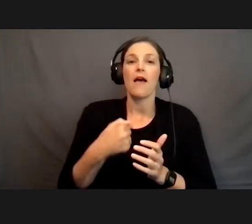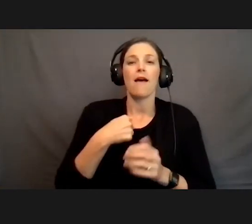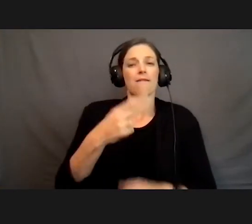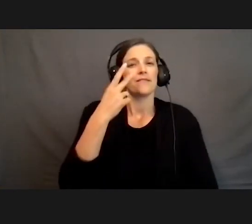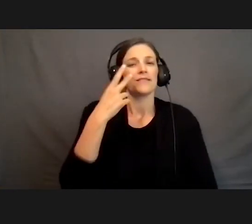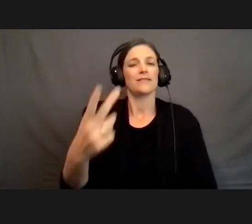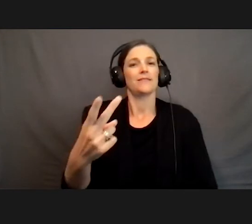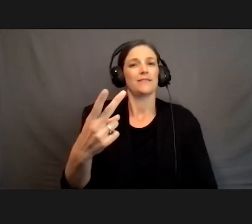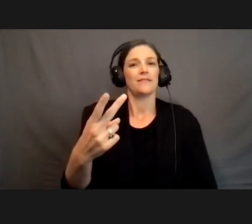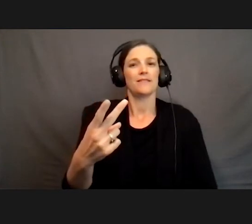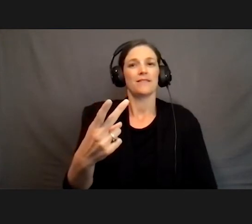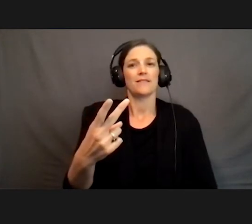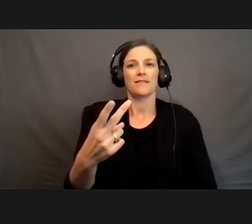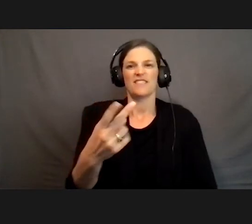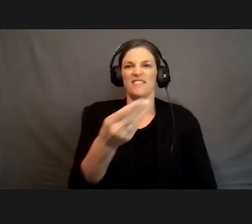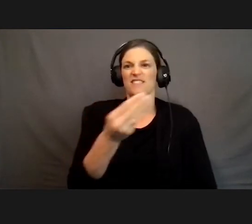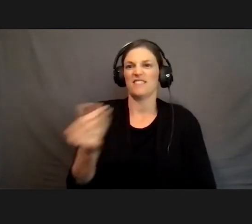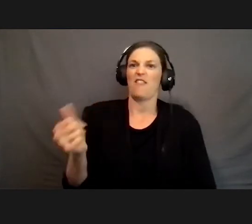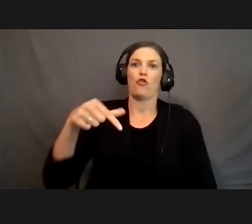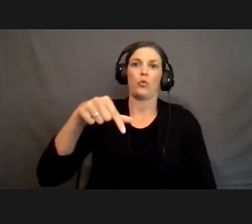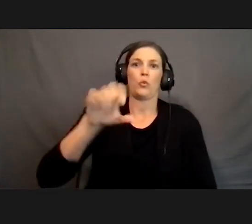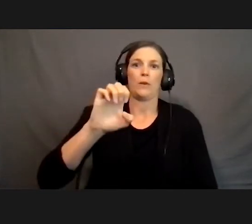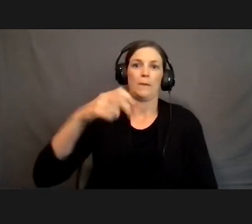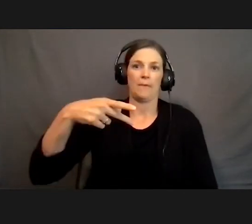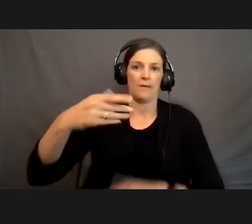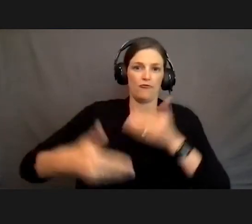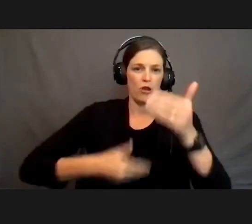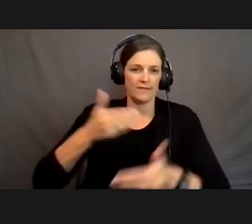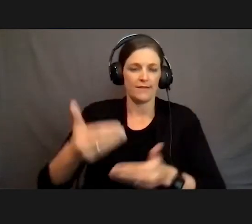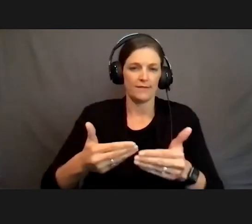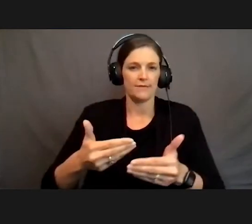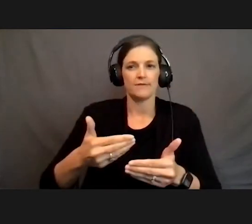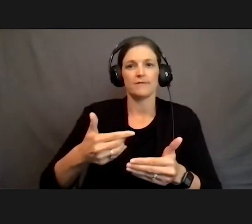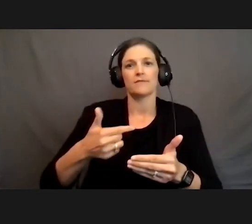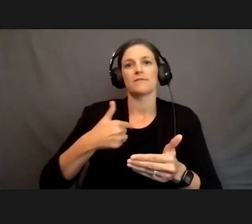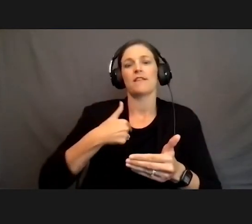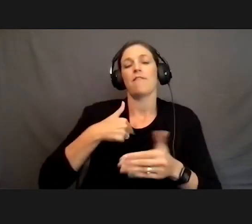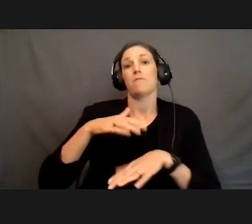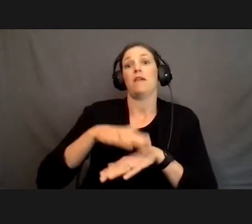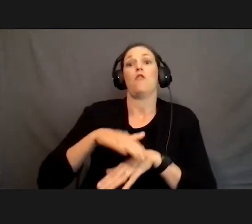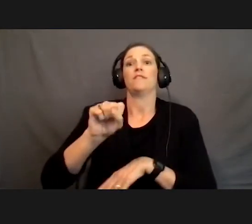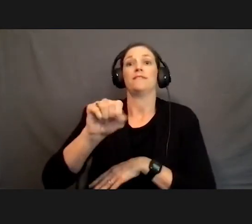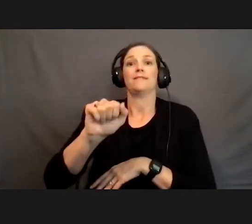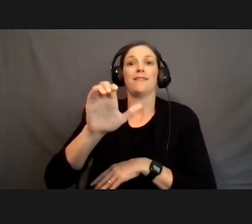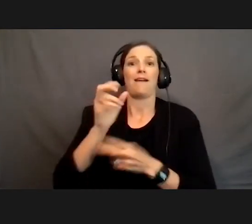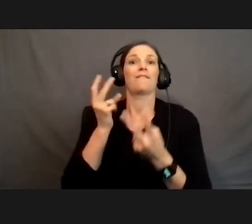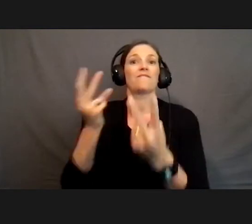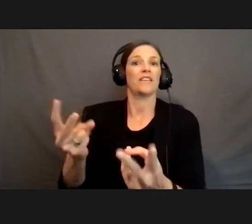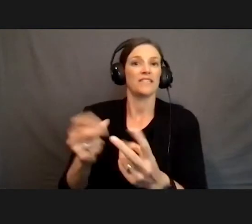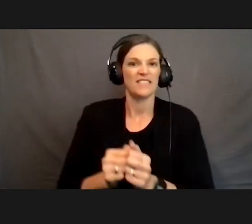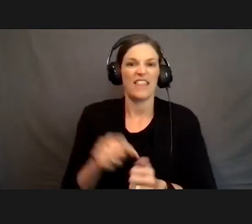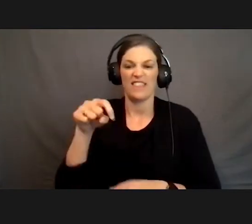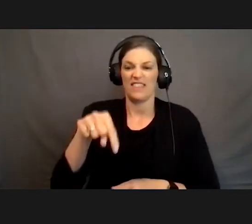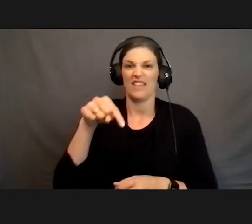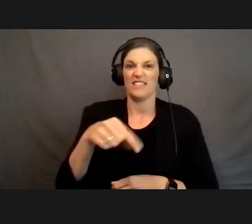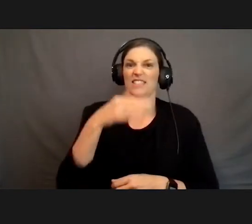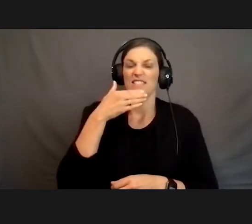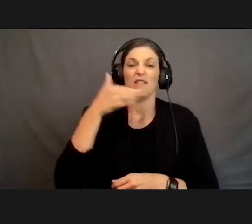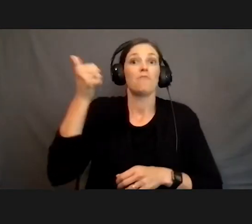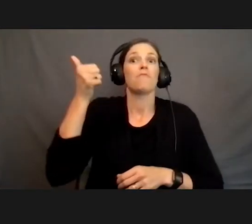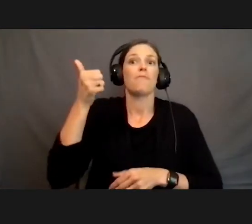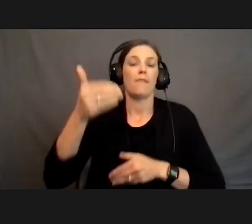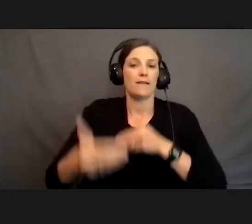number of these QEP processes, as I've been on some sex visits. This is the best process